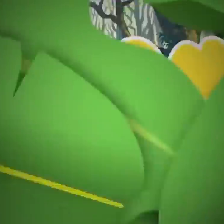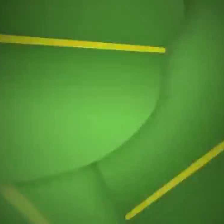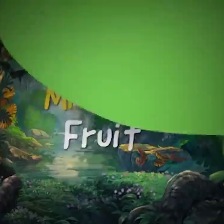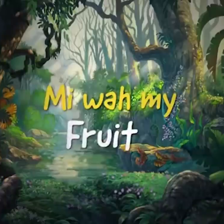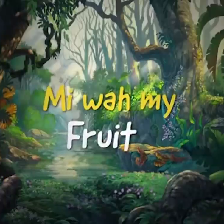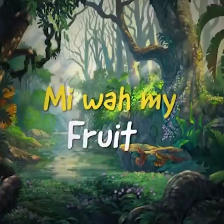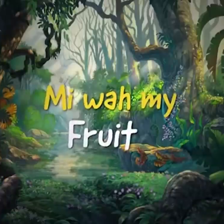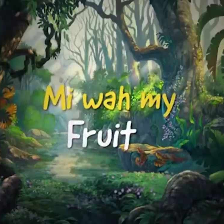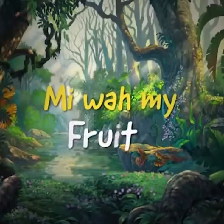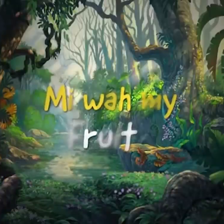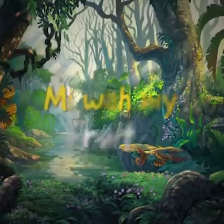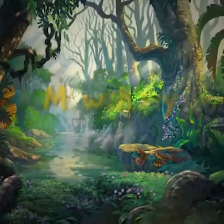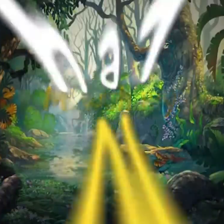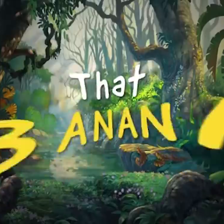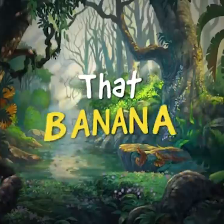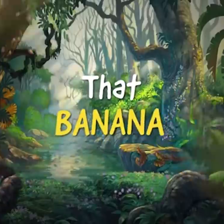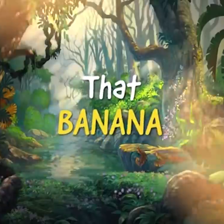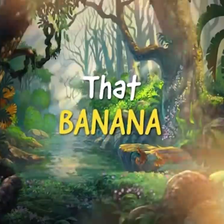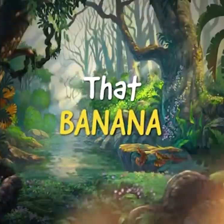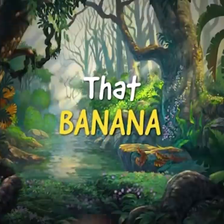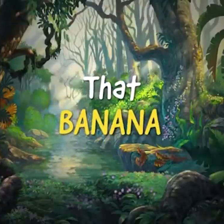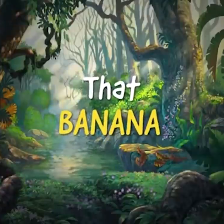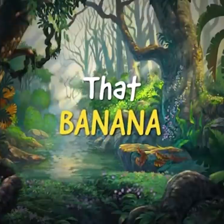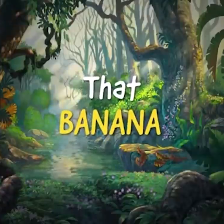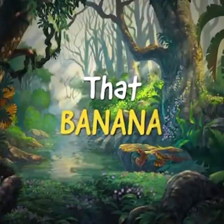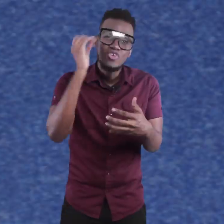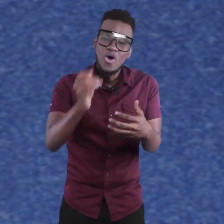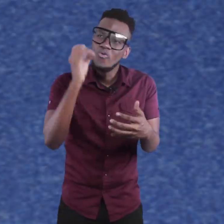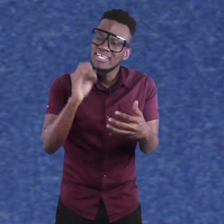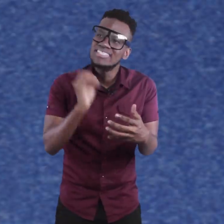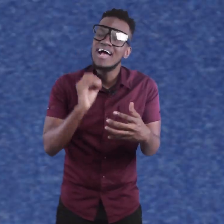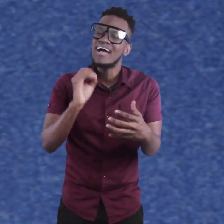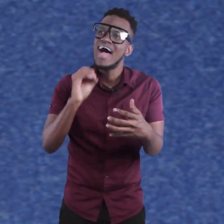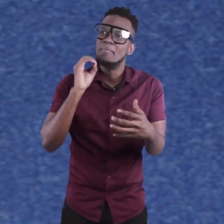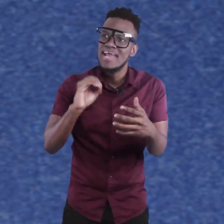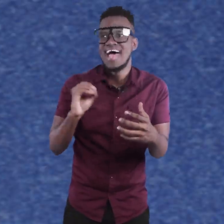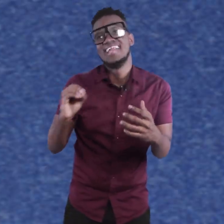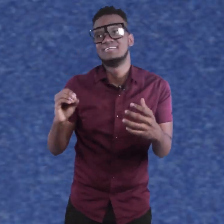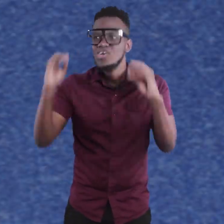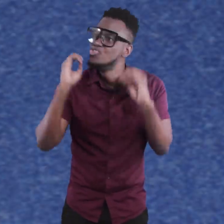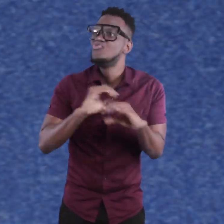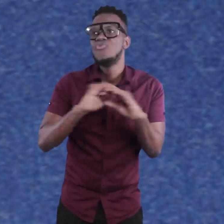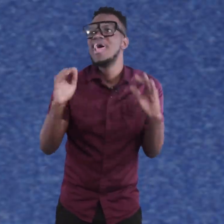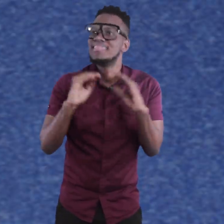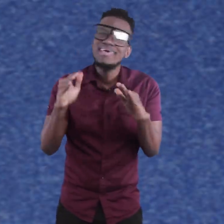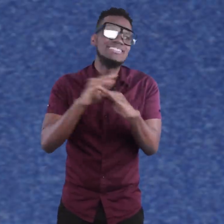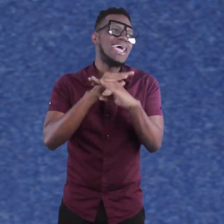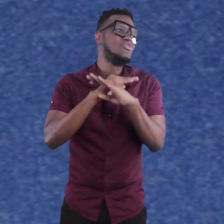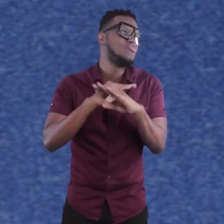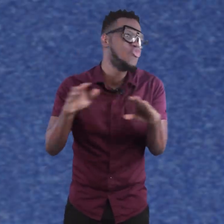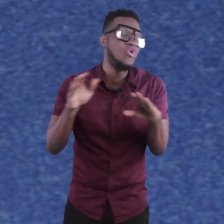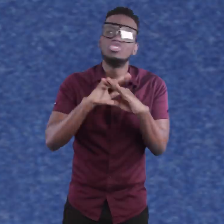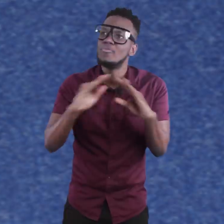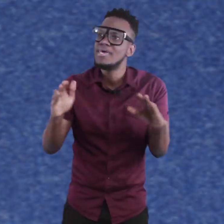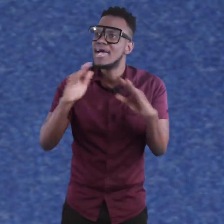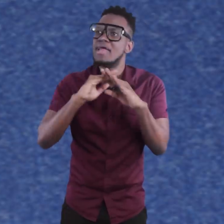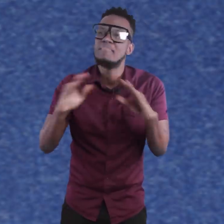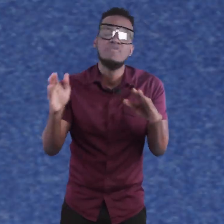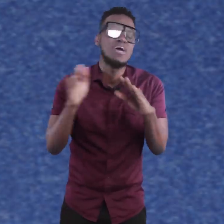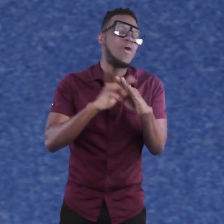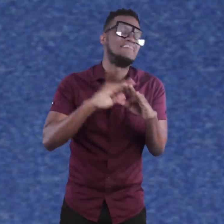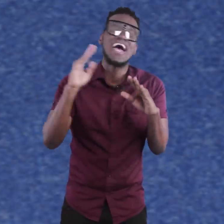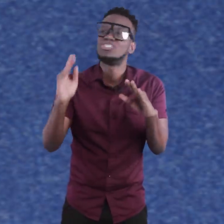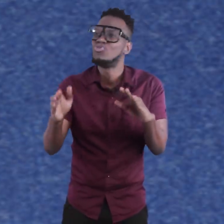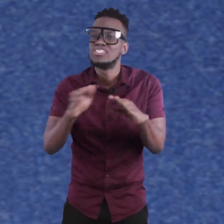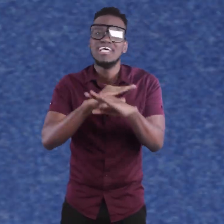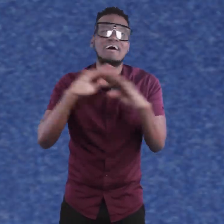Now with a song called Banana, you would have think that no Jamaican